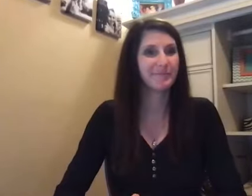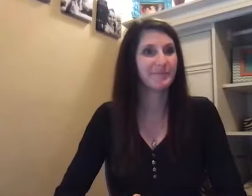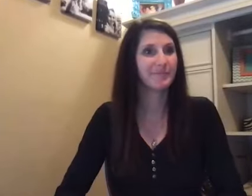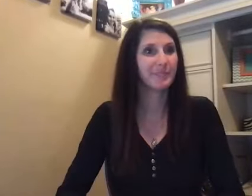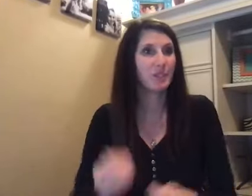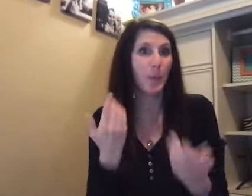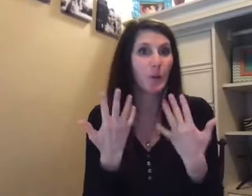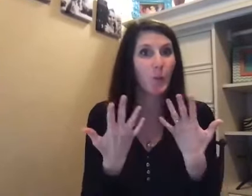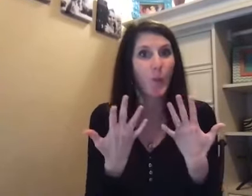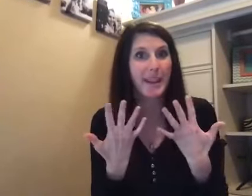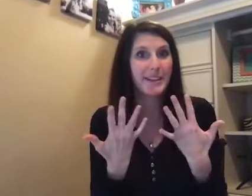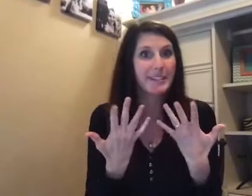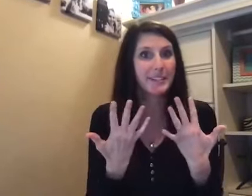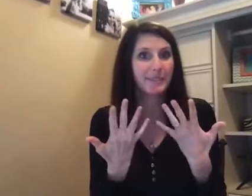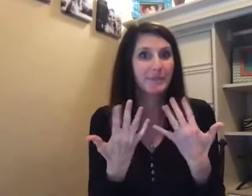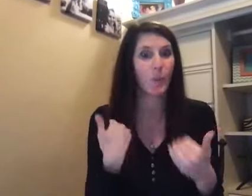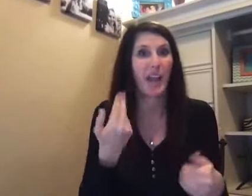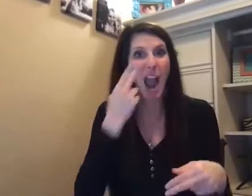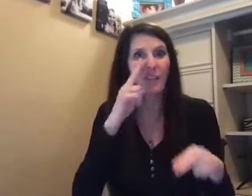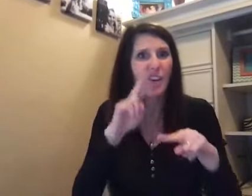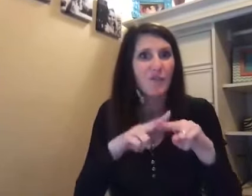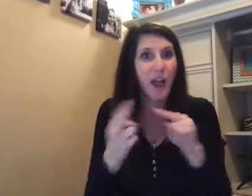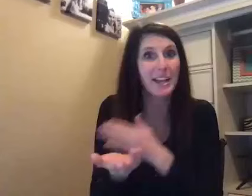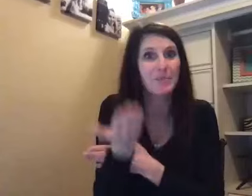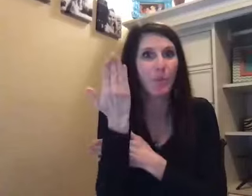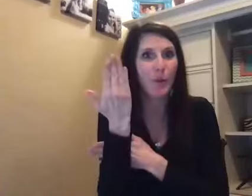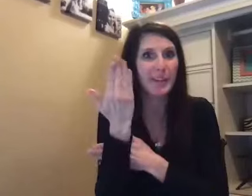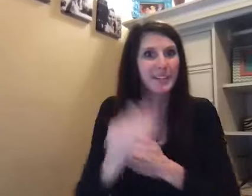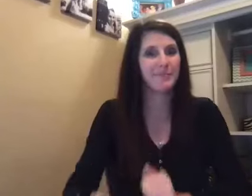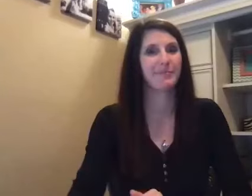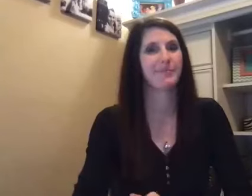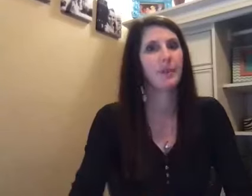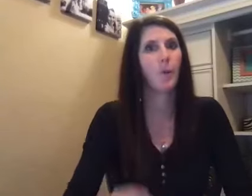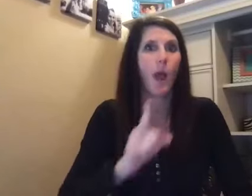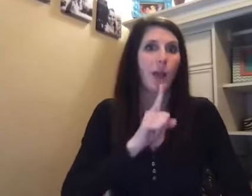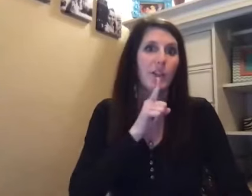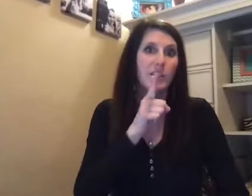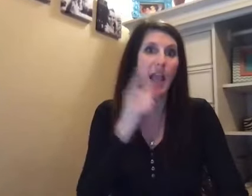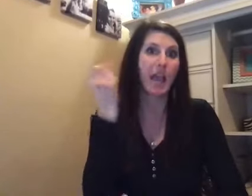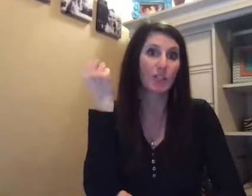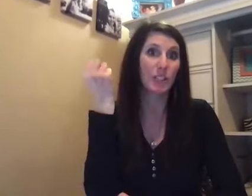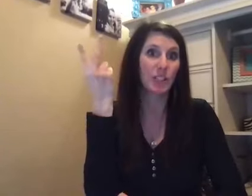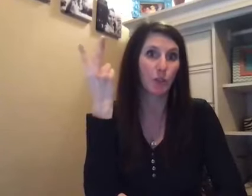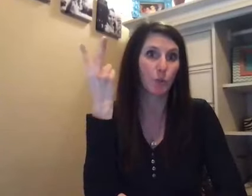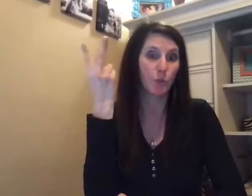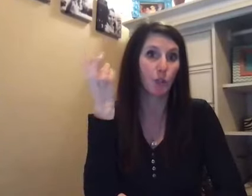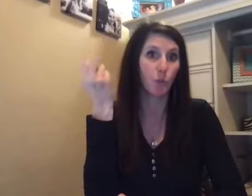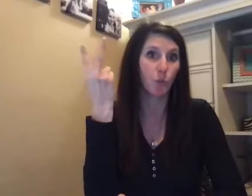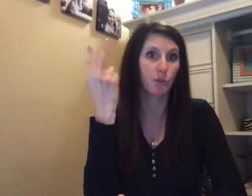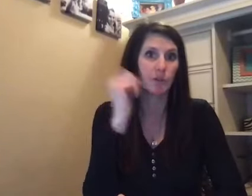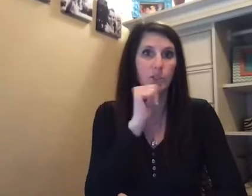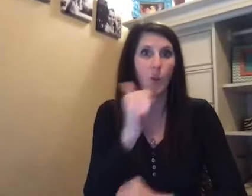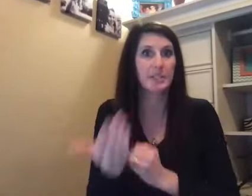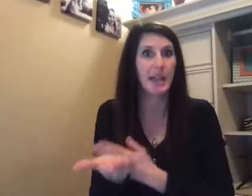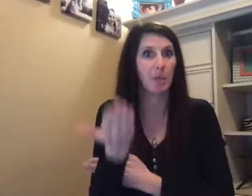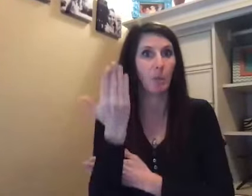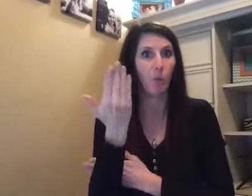I'm going to We're going to have a fine morning. Wow. It's actually too new. So it's now morning.